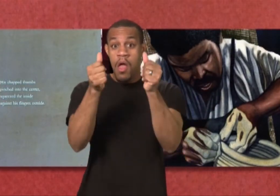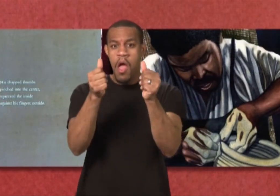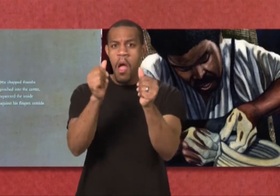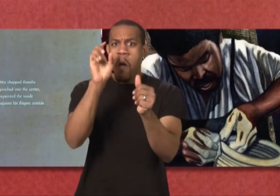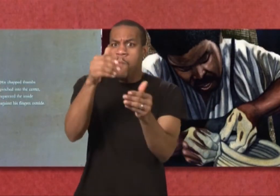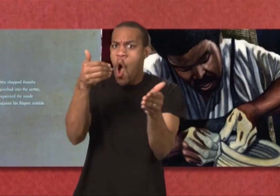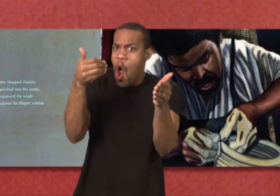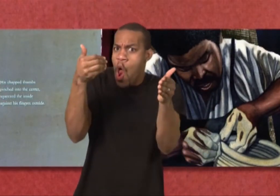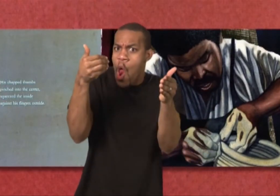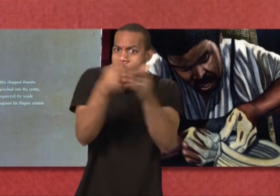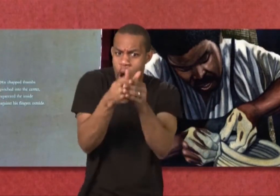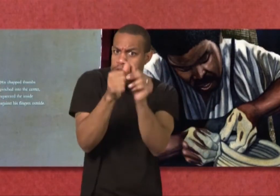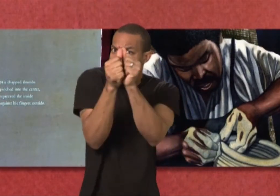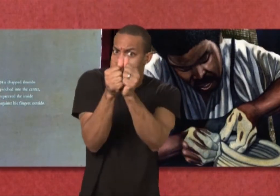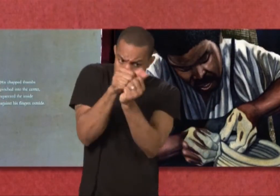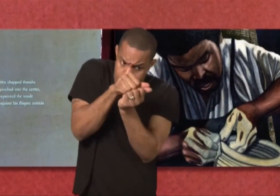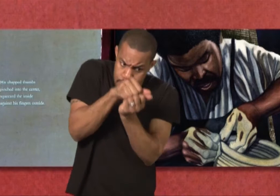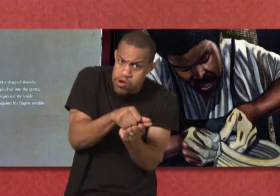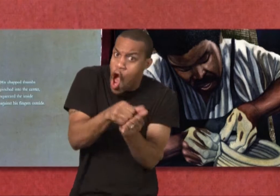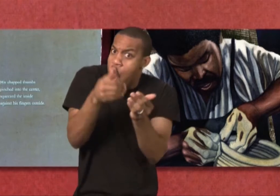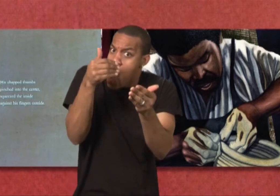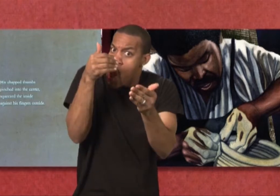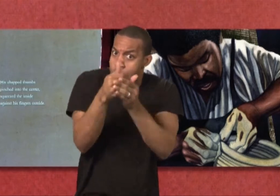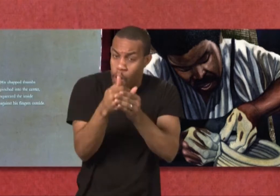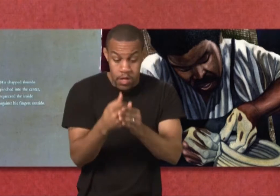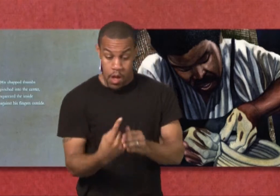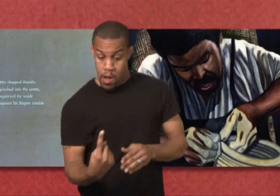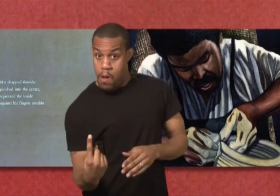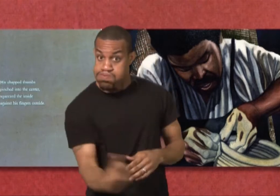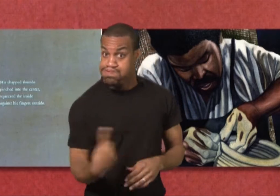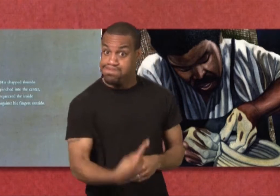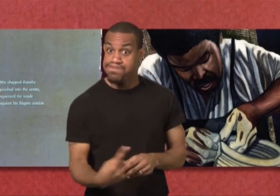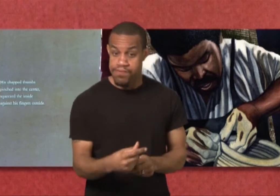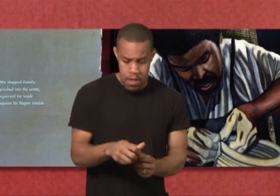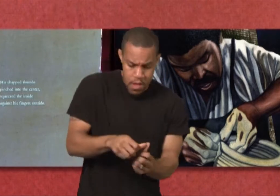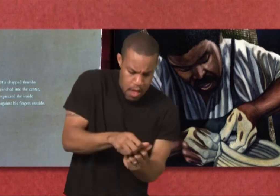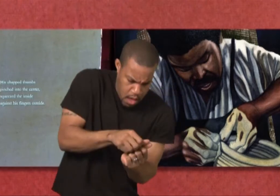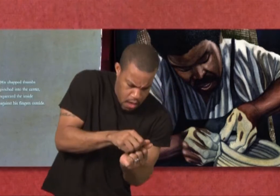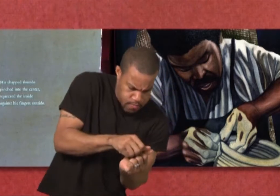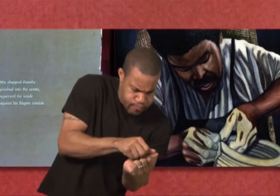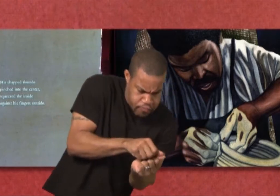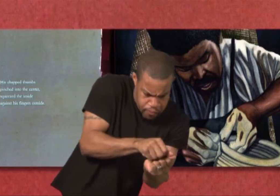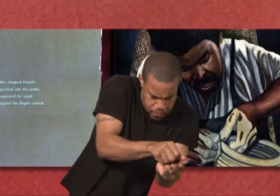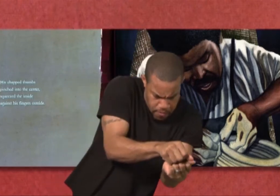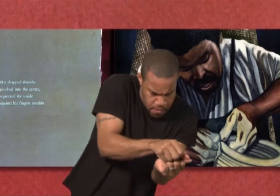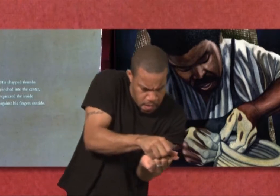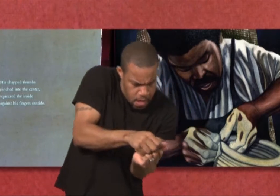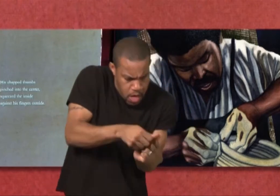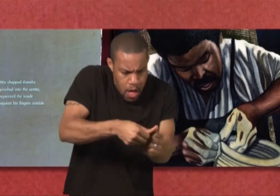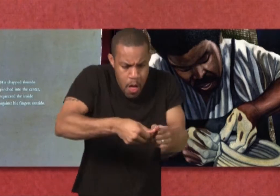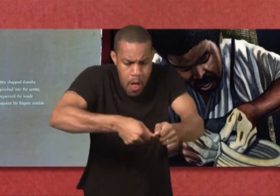His chapped thumbs, pinched into the center, squeezed the inside against his fingers outside.